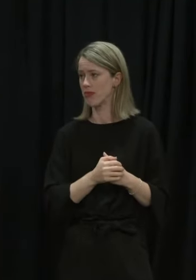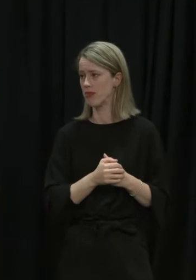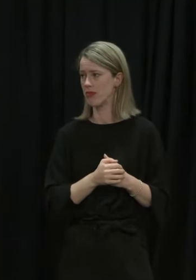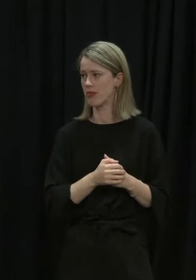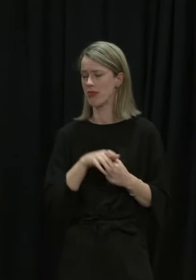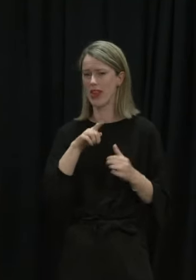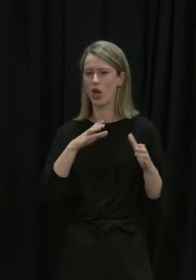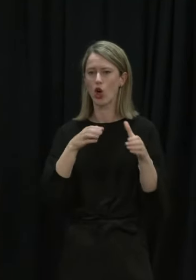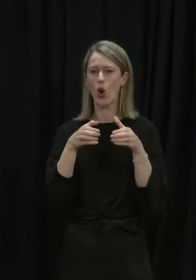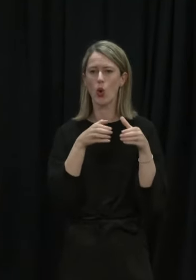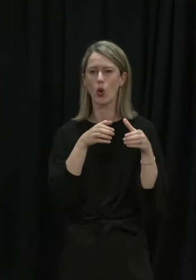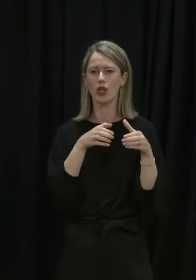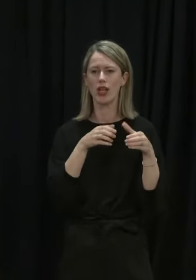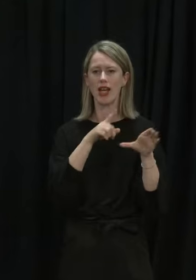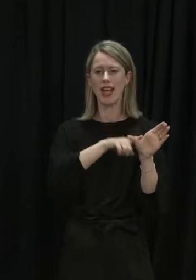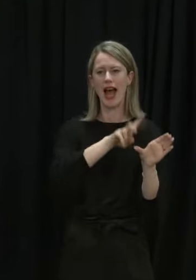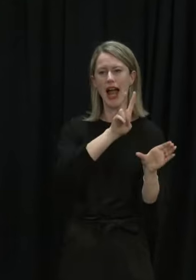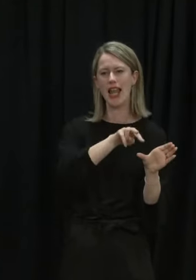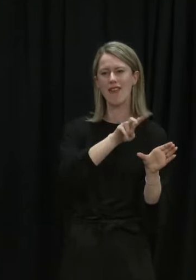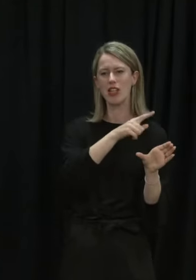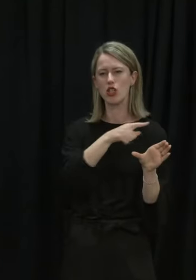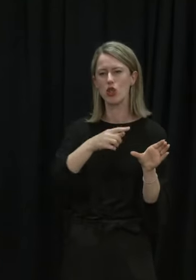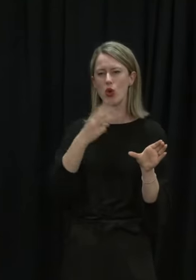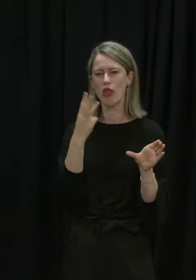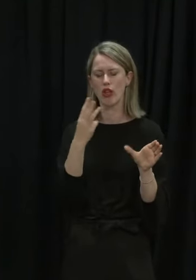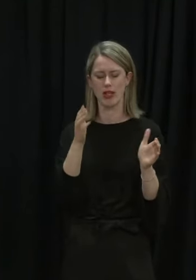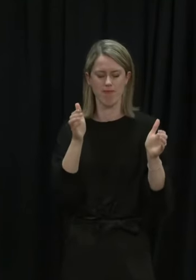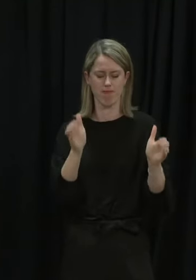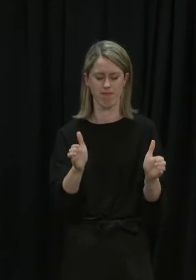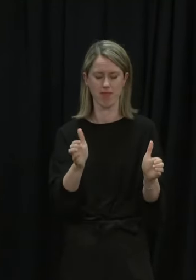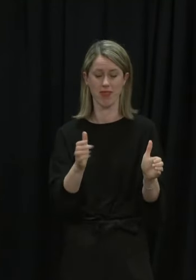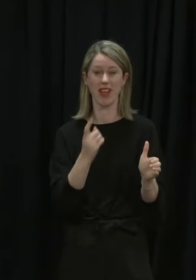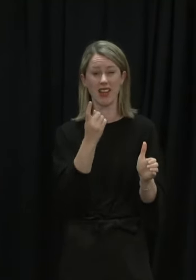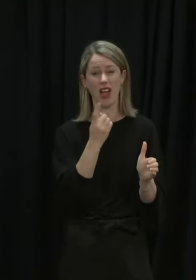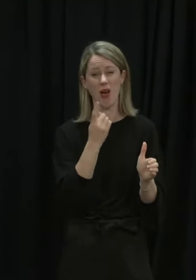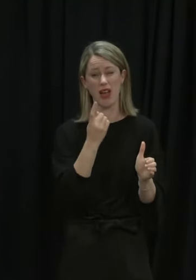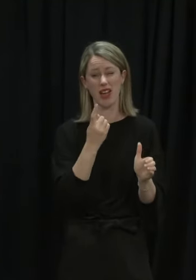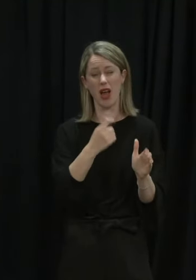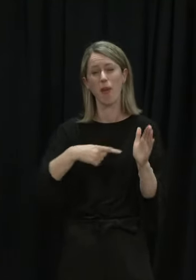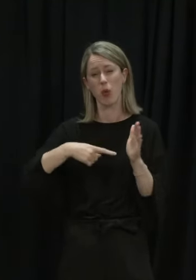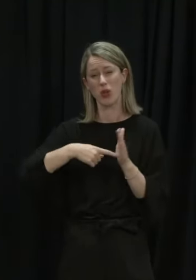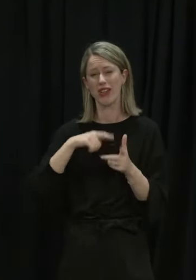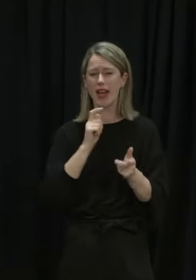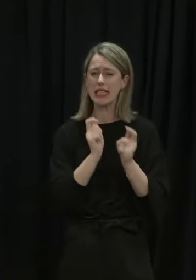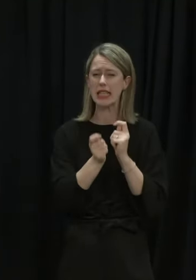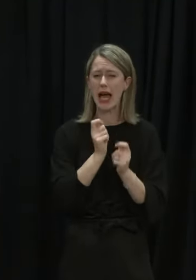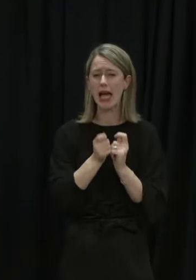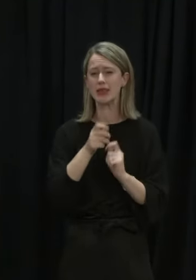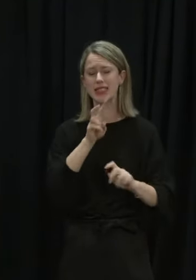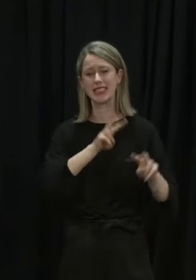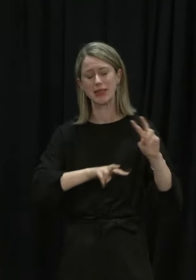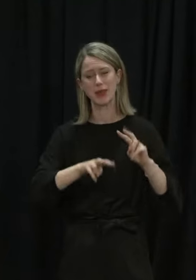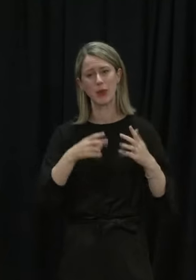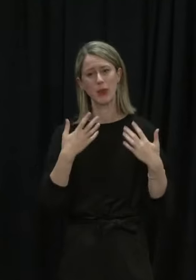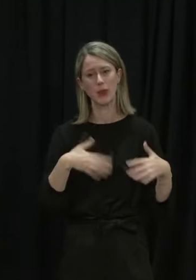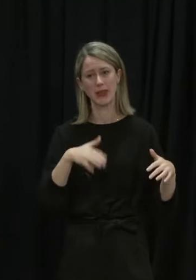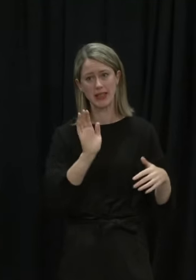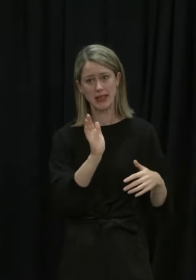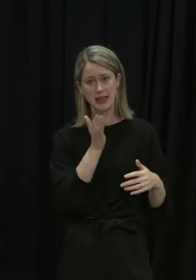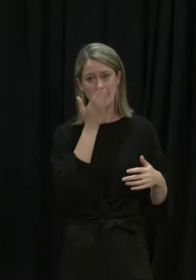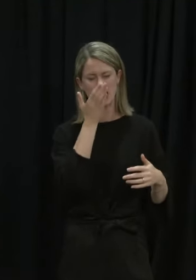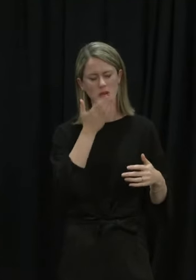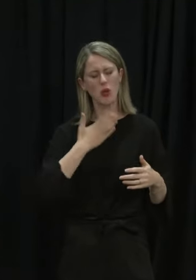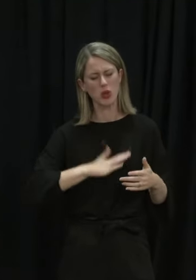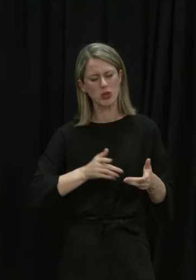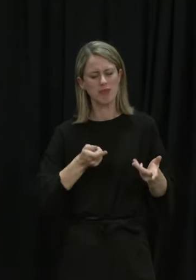here about a cohort of students between years 11 and year 13 who are coming up to some really important parts of their schooling journey, and we wanted to make